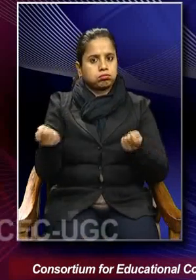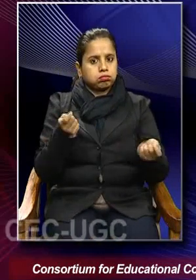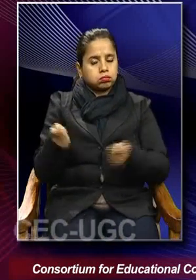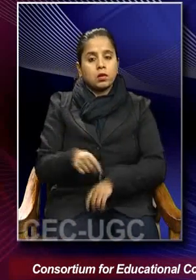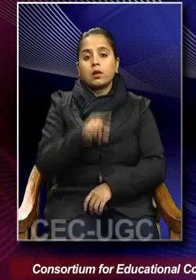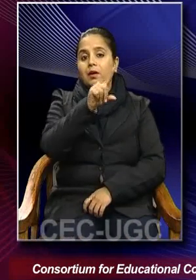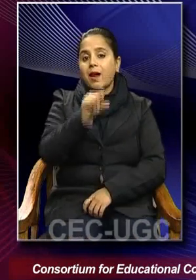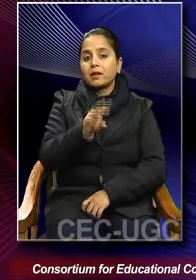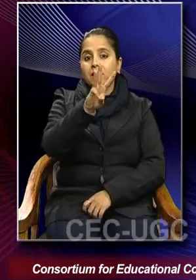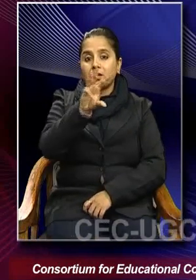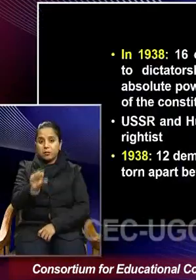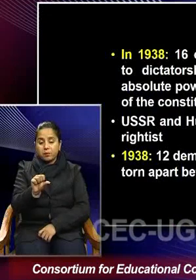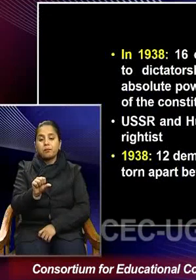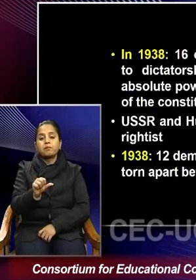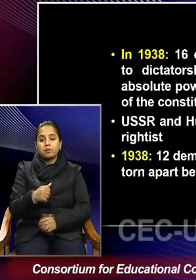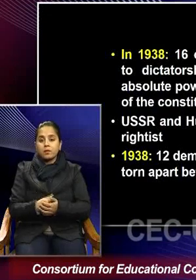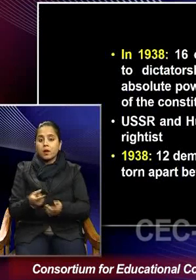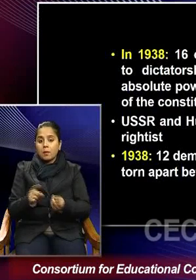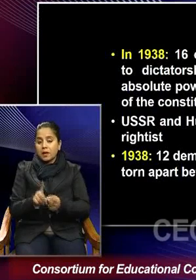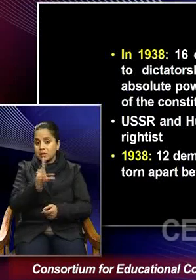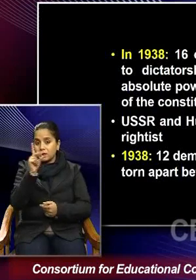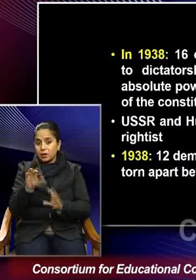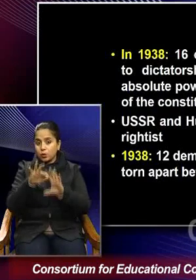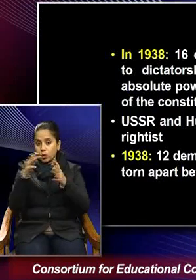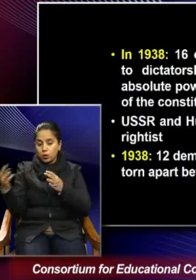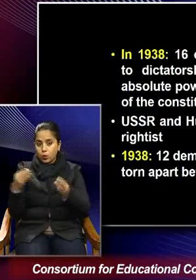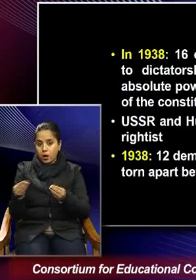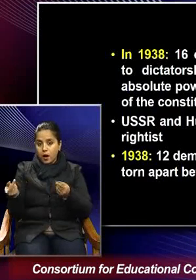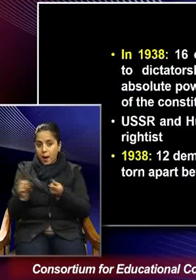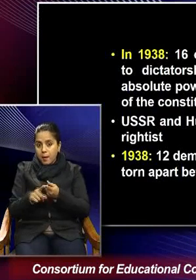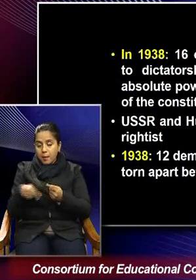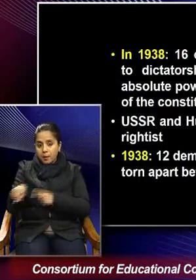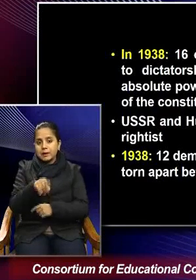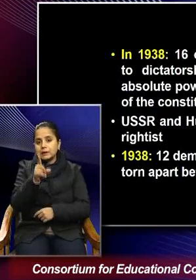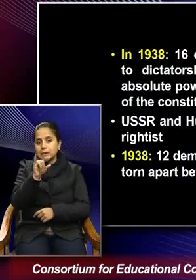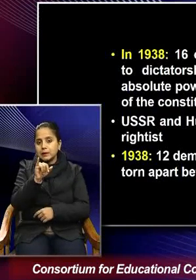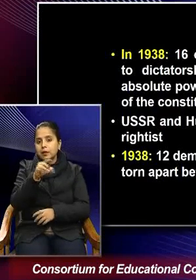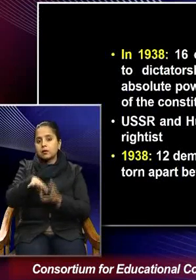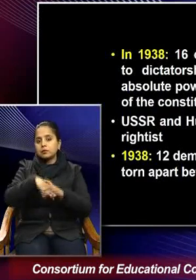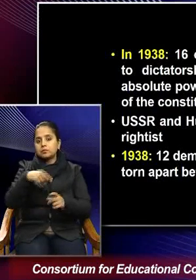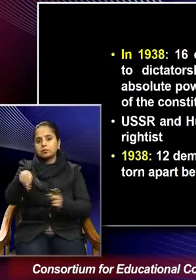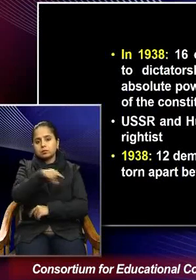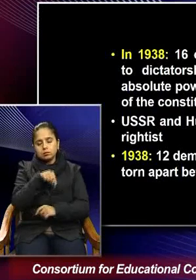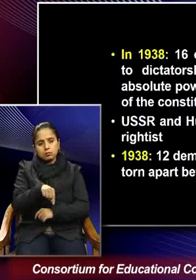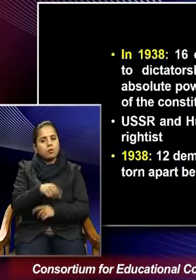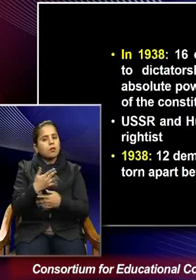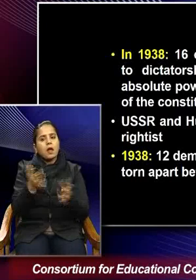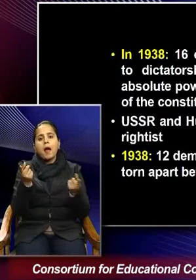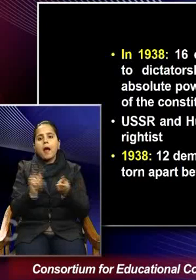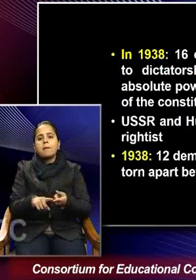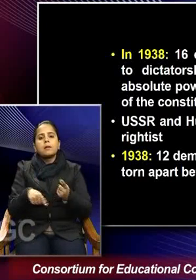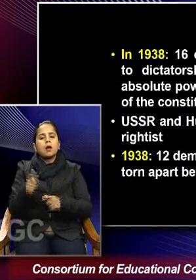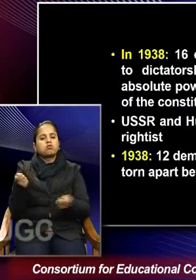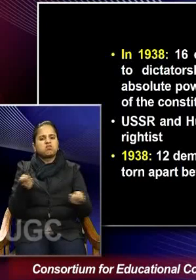1939, and right at the cusp of the second world war, 16 of them had succumbed to dictatorship.